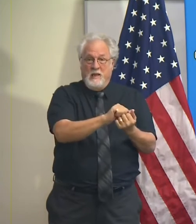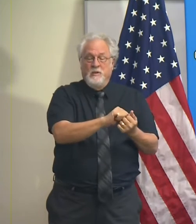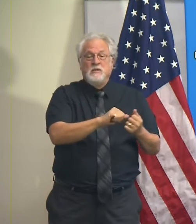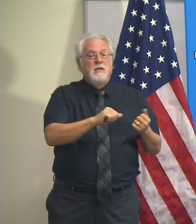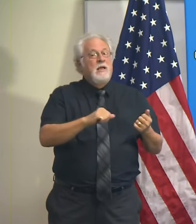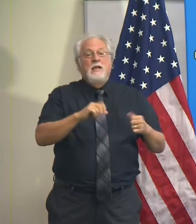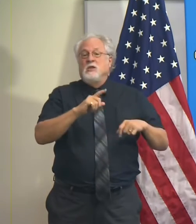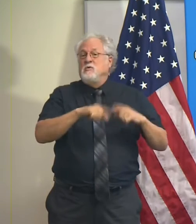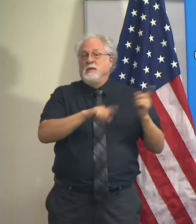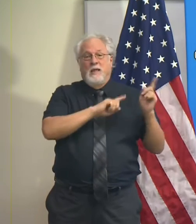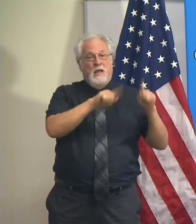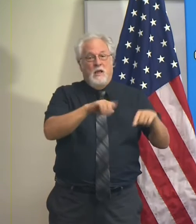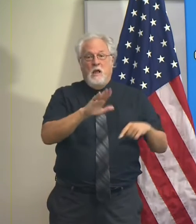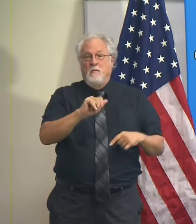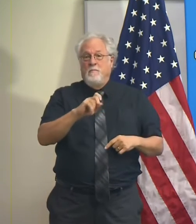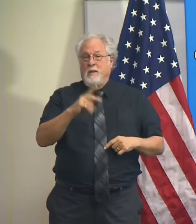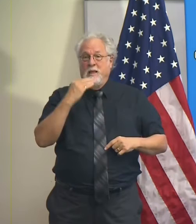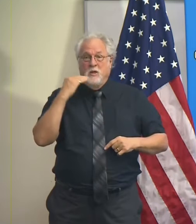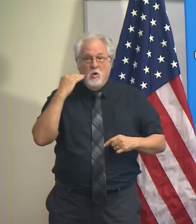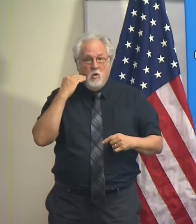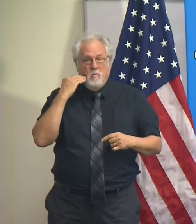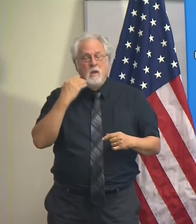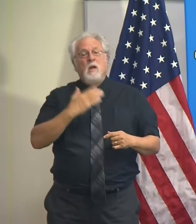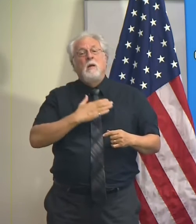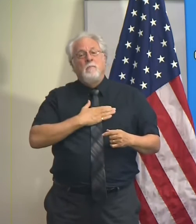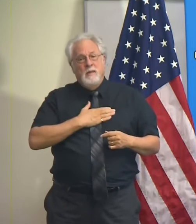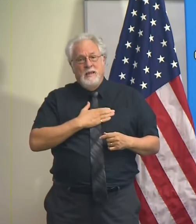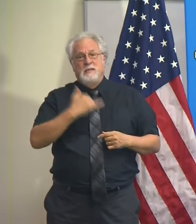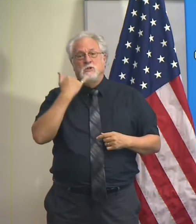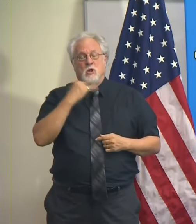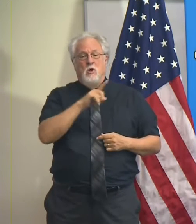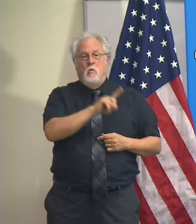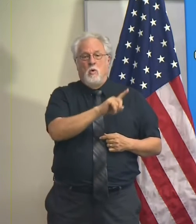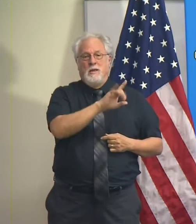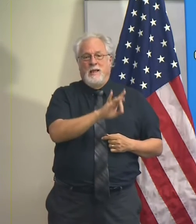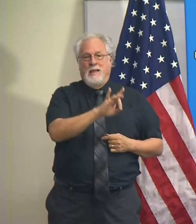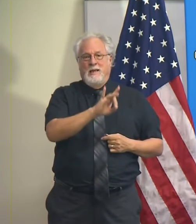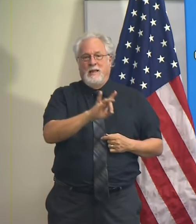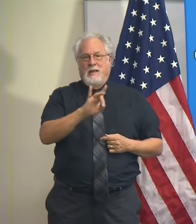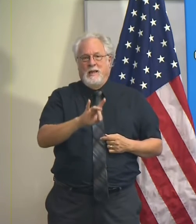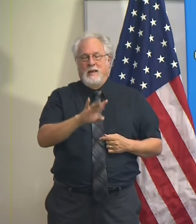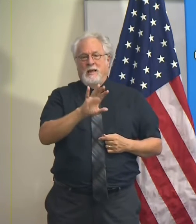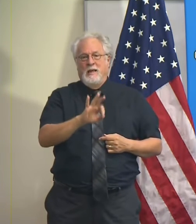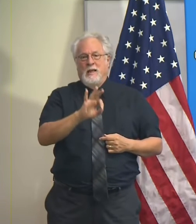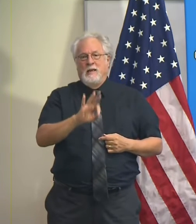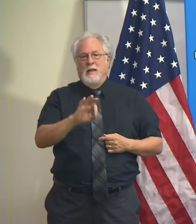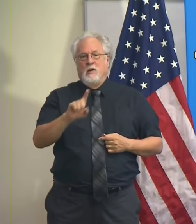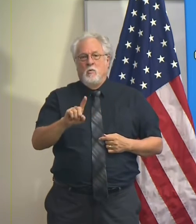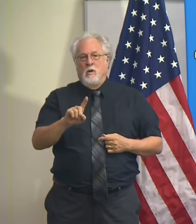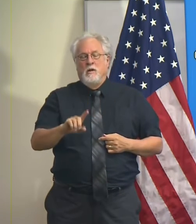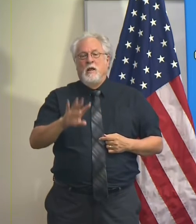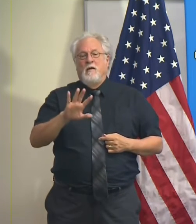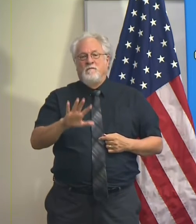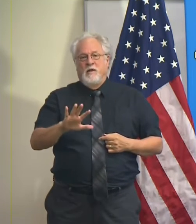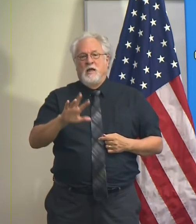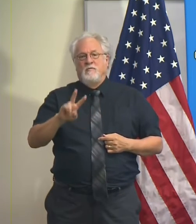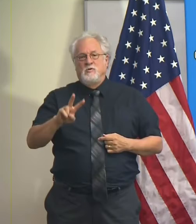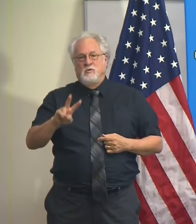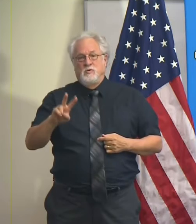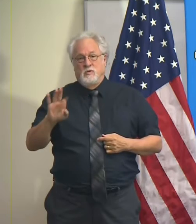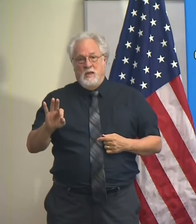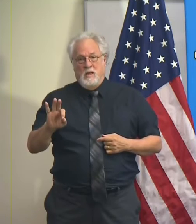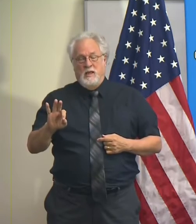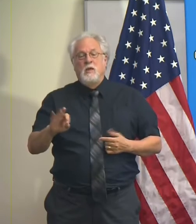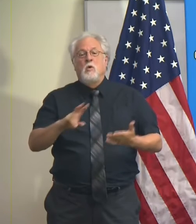you're not eligible to return, please make sure that you call 1-888-991-5229